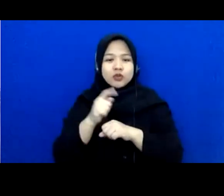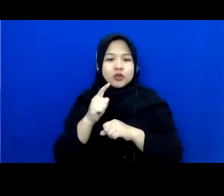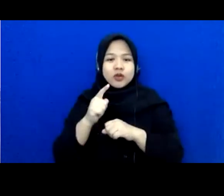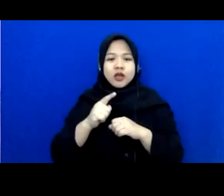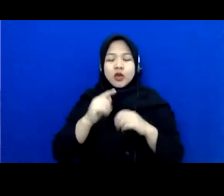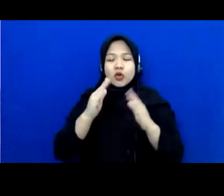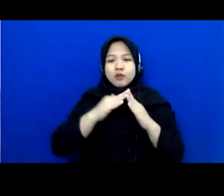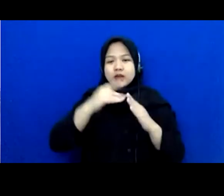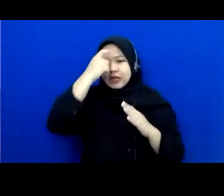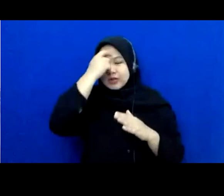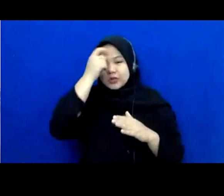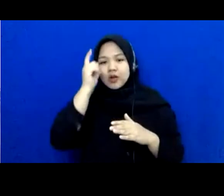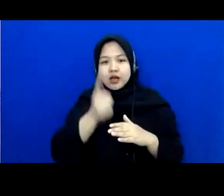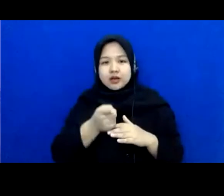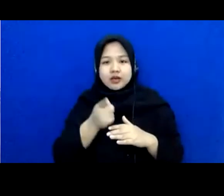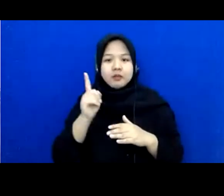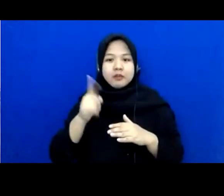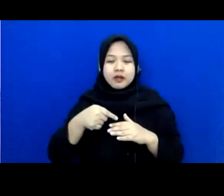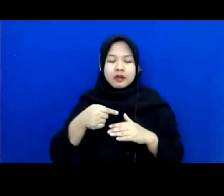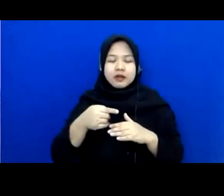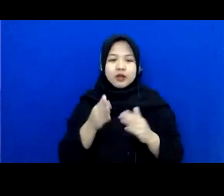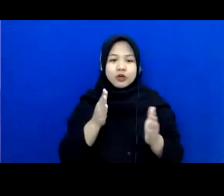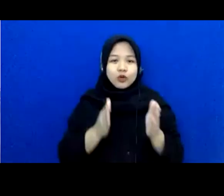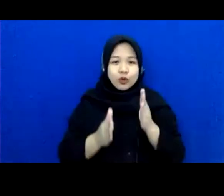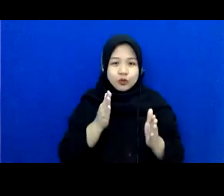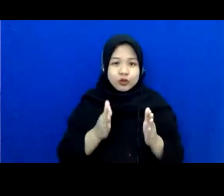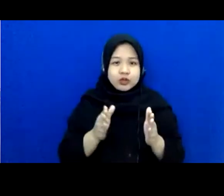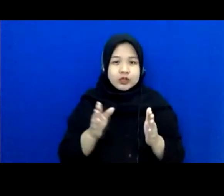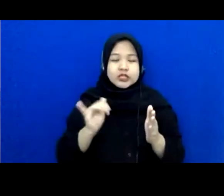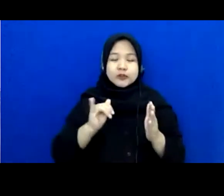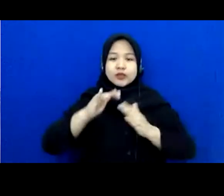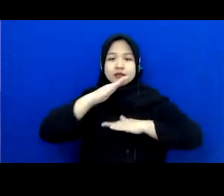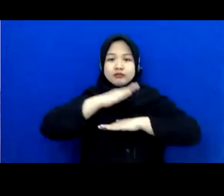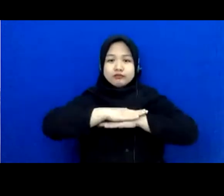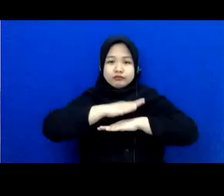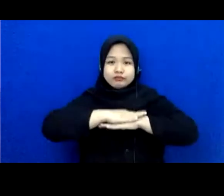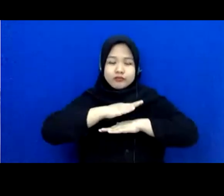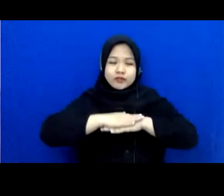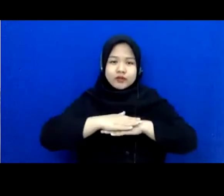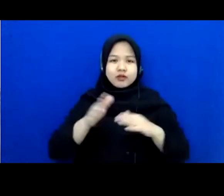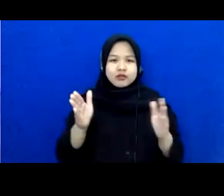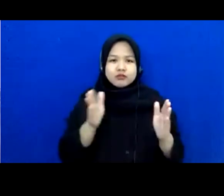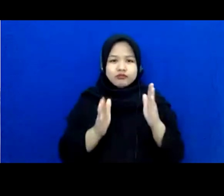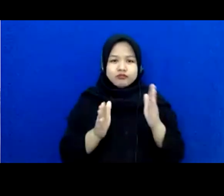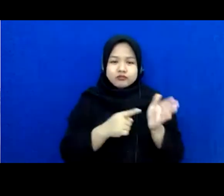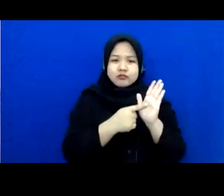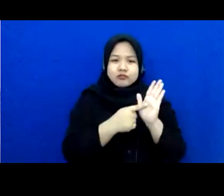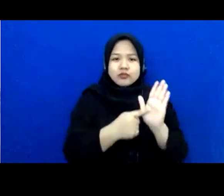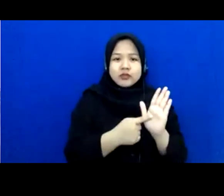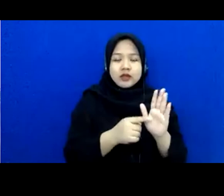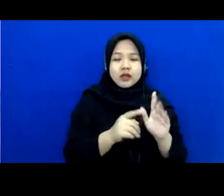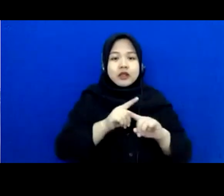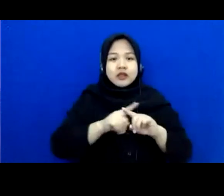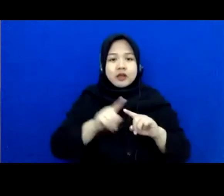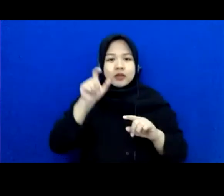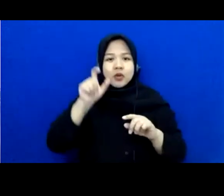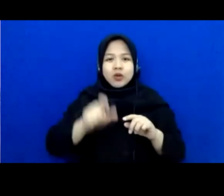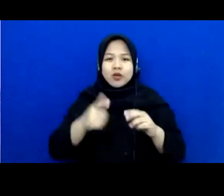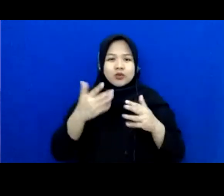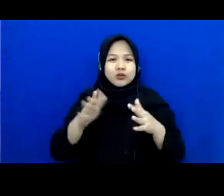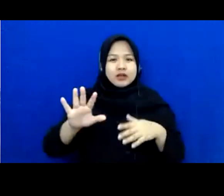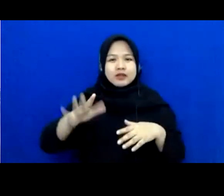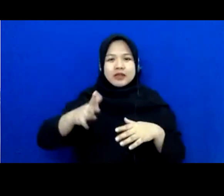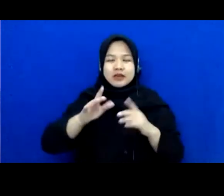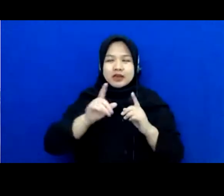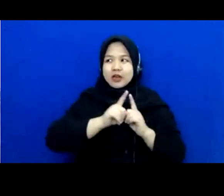january in kian pong hospital because as reception and robots are fantastic but the person is far far away at home